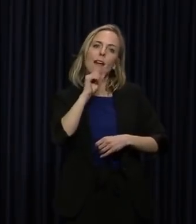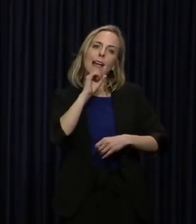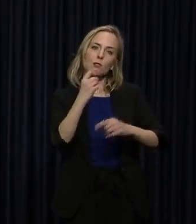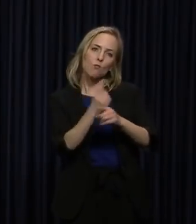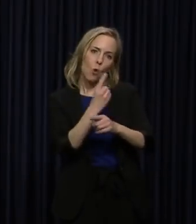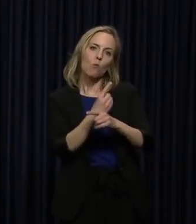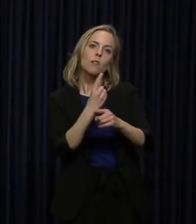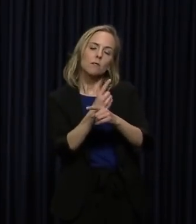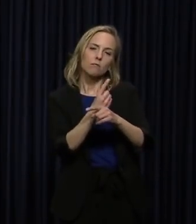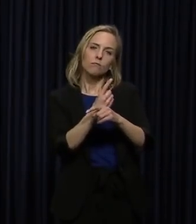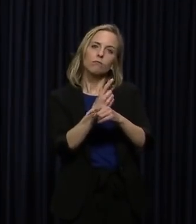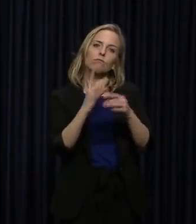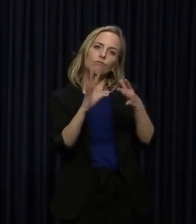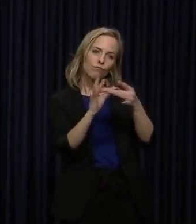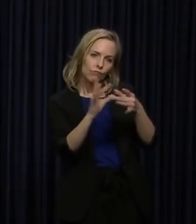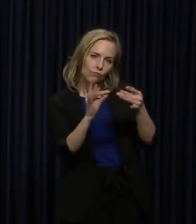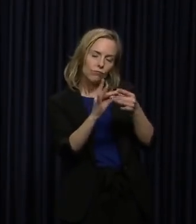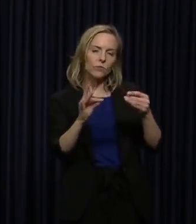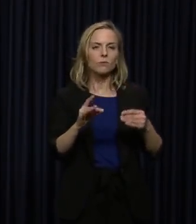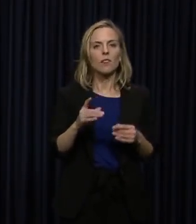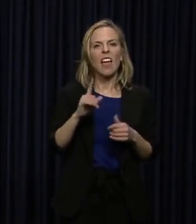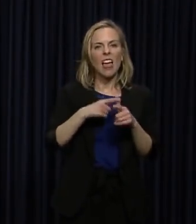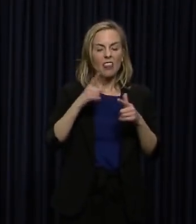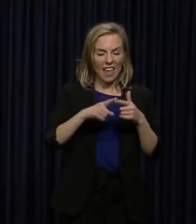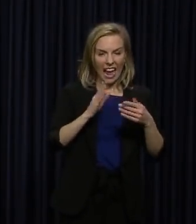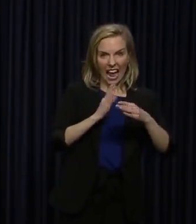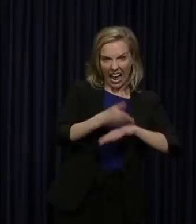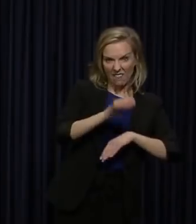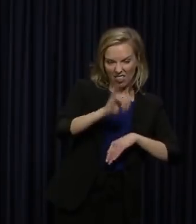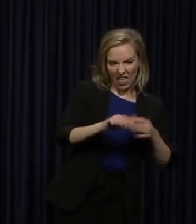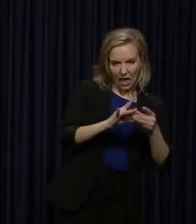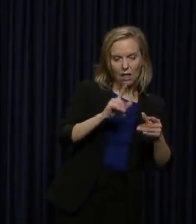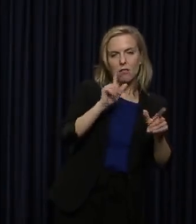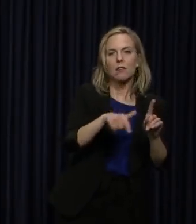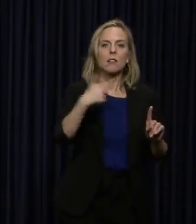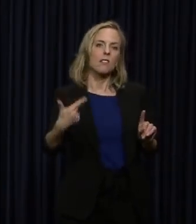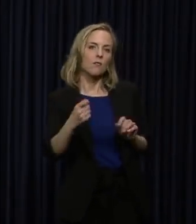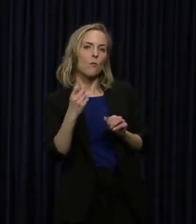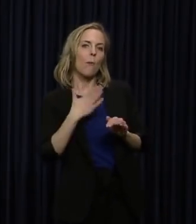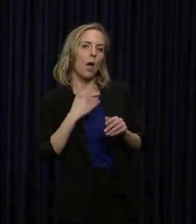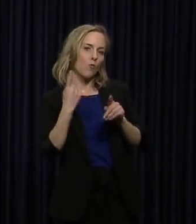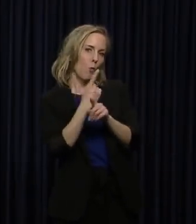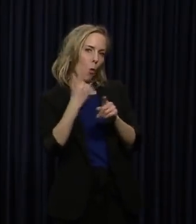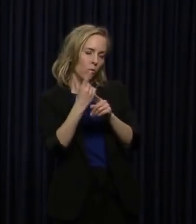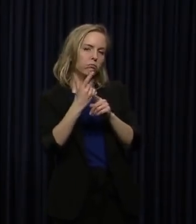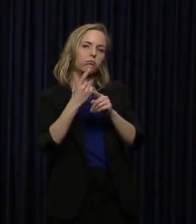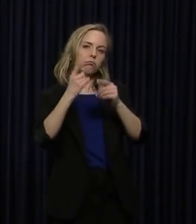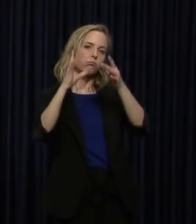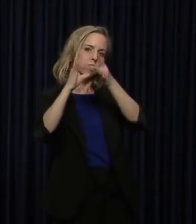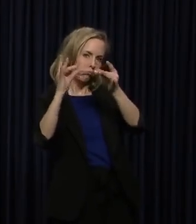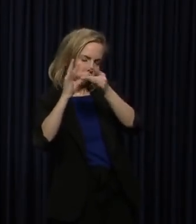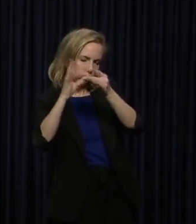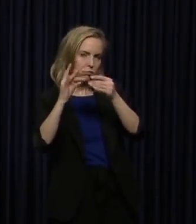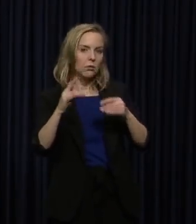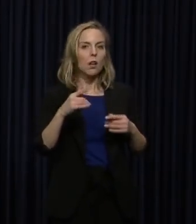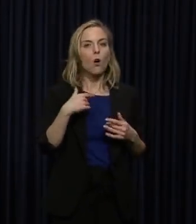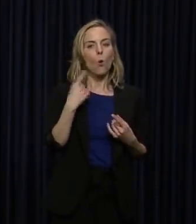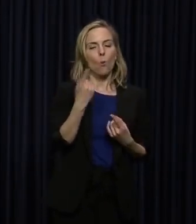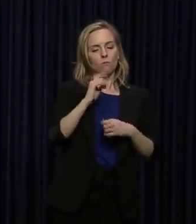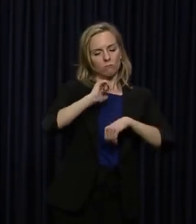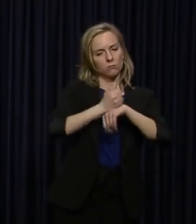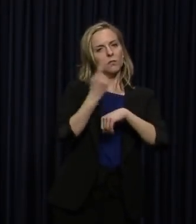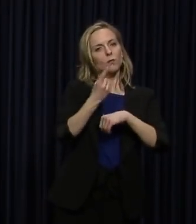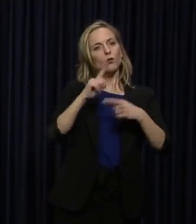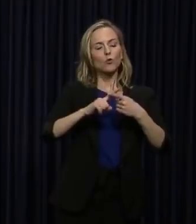into the normal one that I give. I hope that that is one where we can speak directly to children